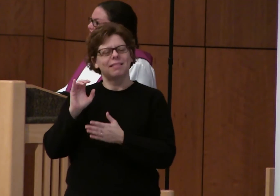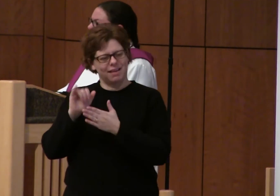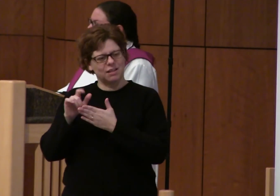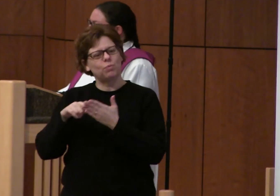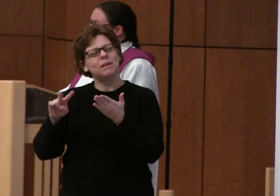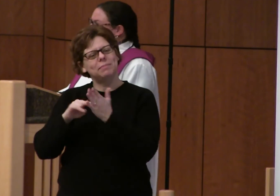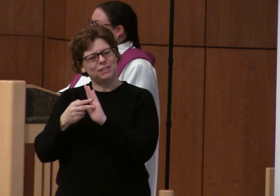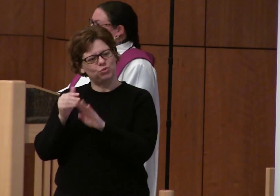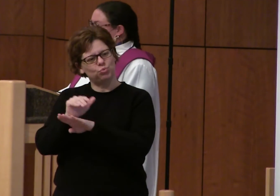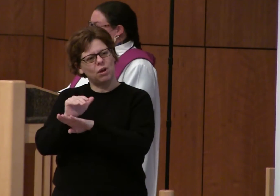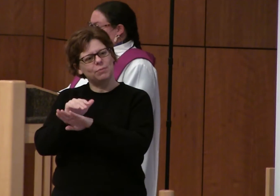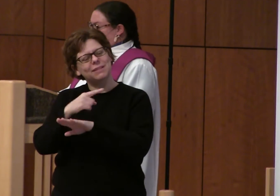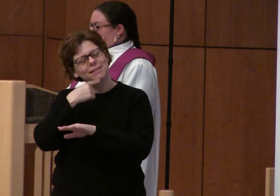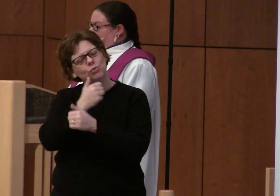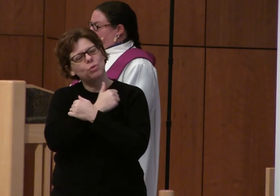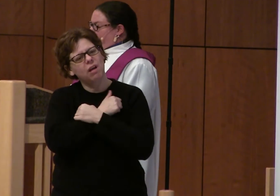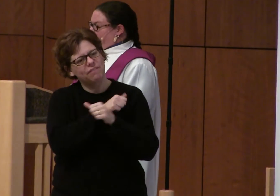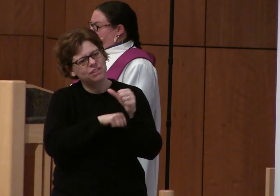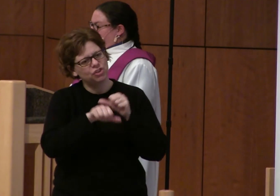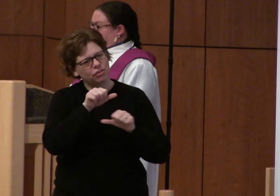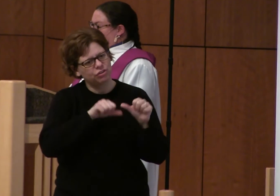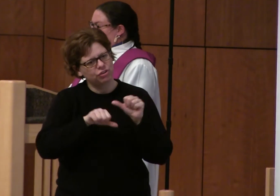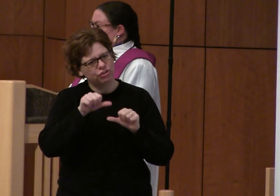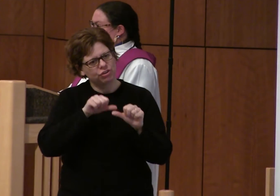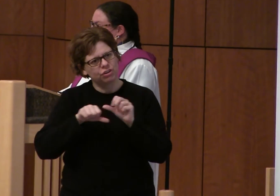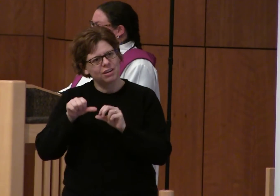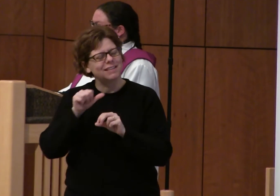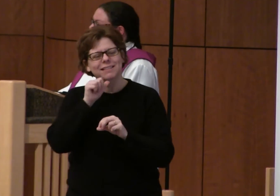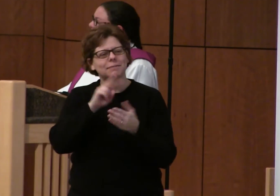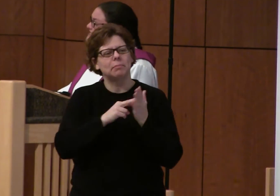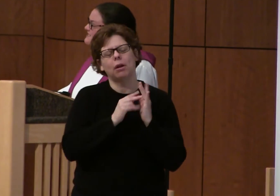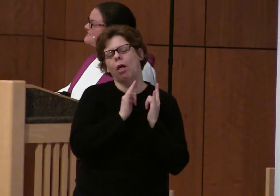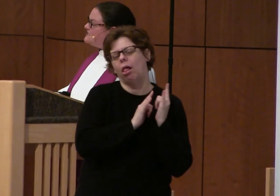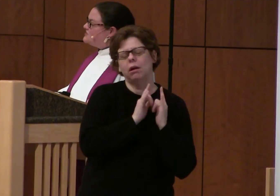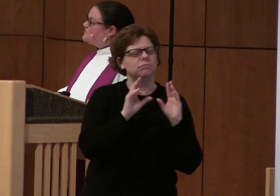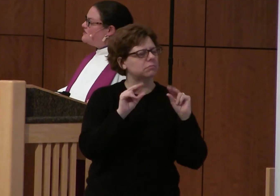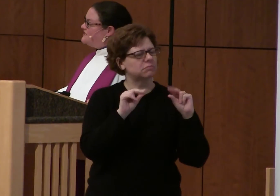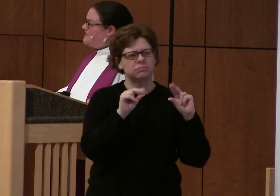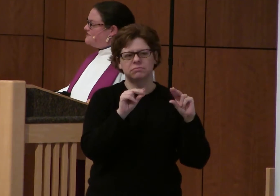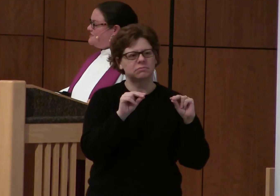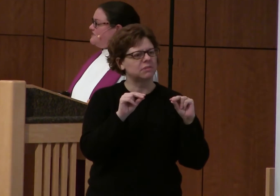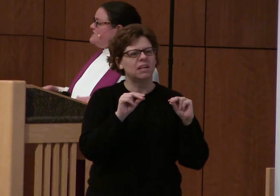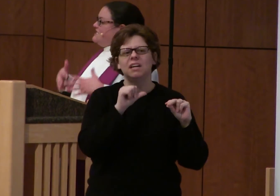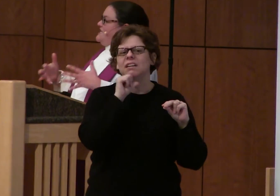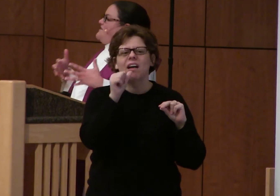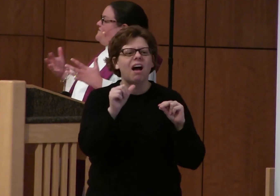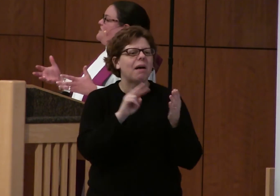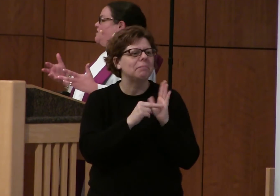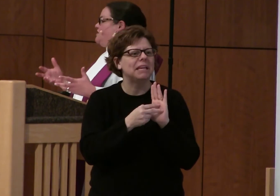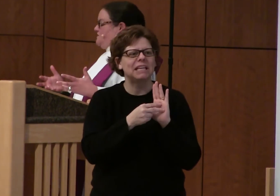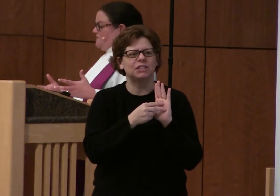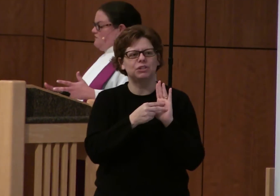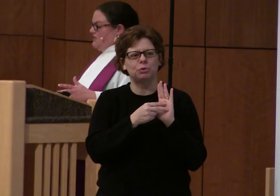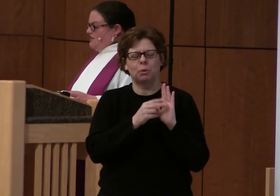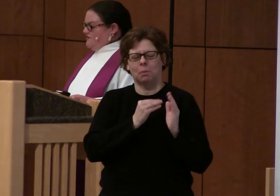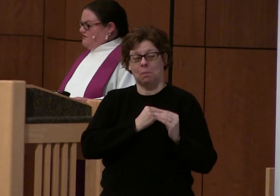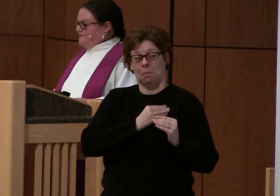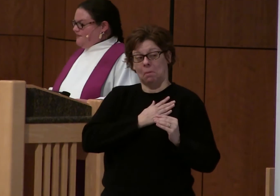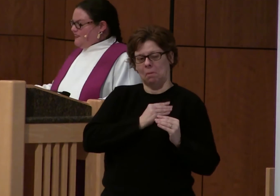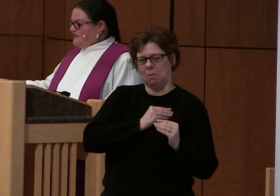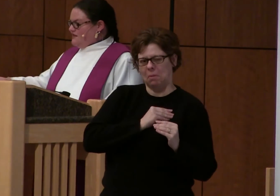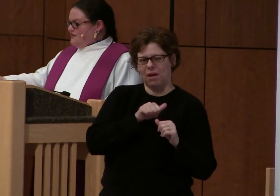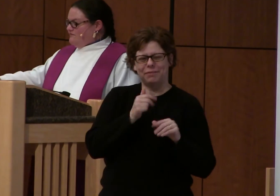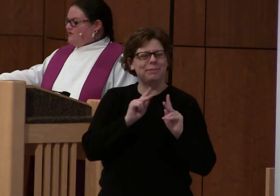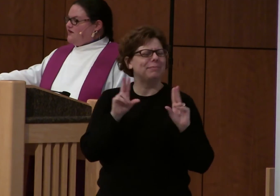tonight when he tells us to love one another. Jesus isn't instructing us to get feelings for one